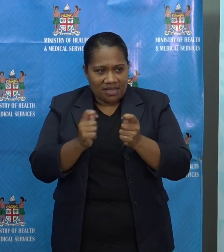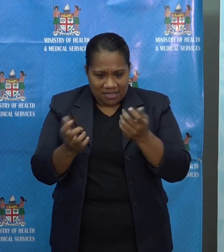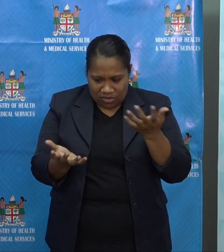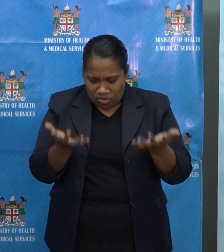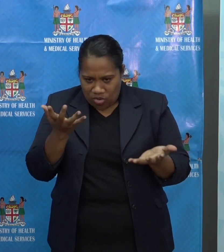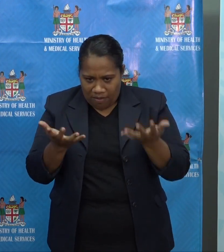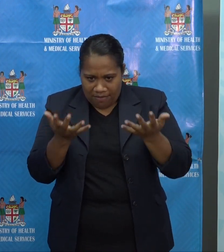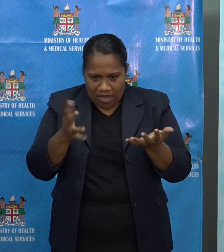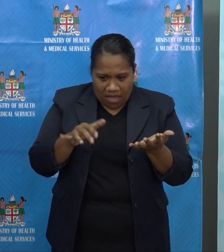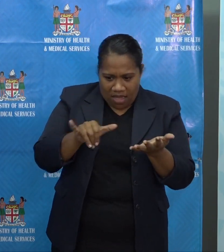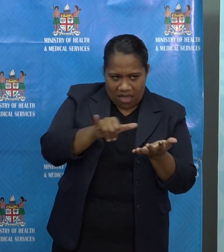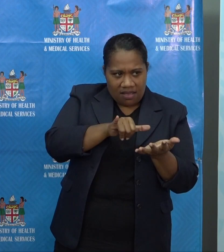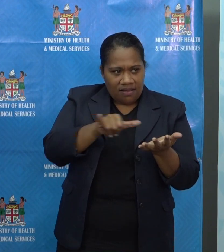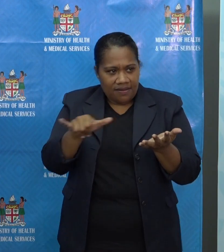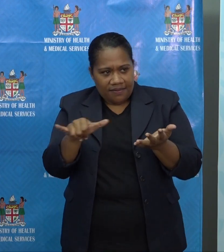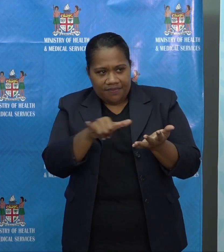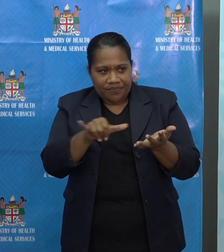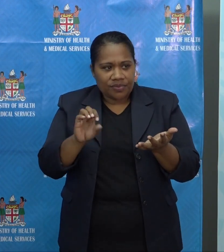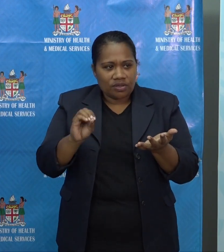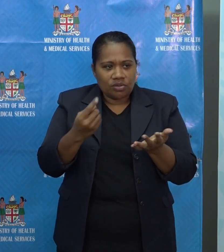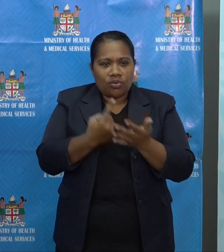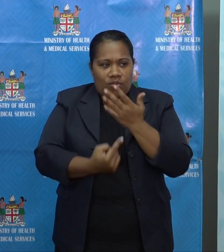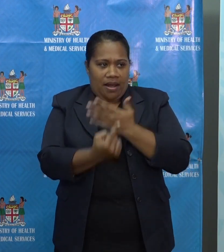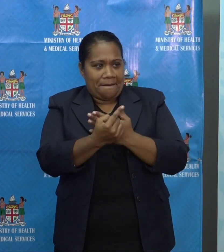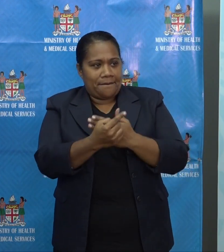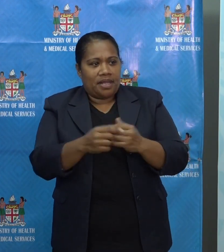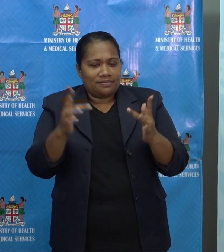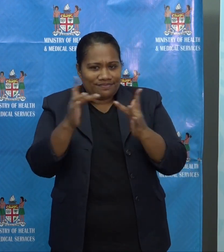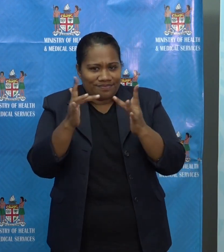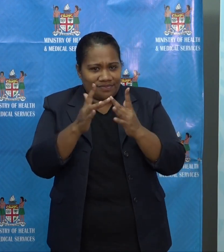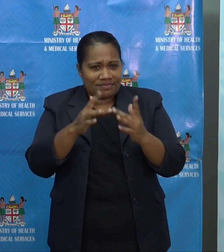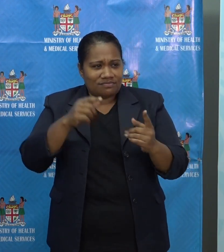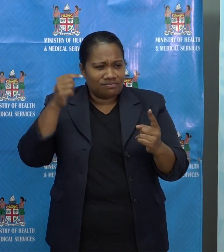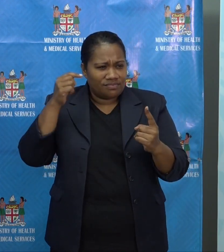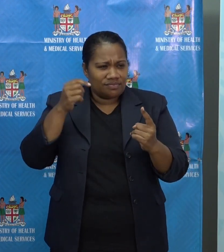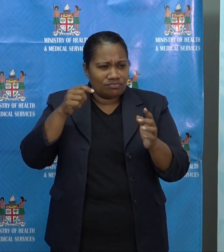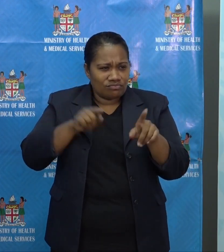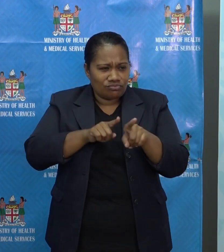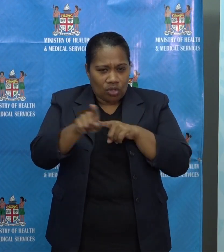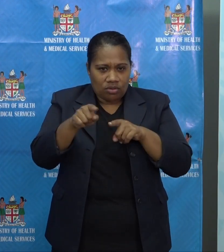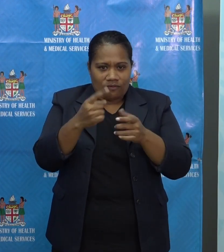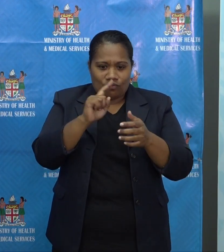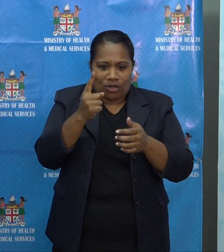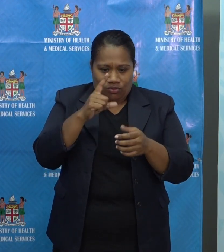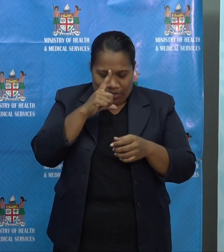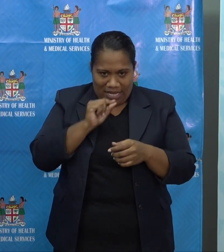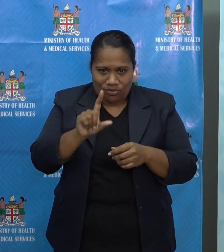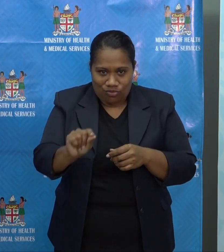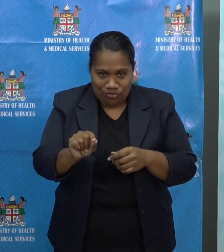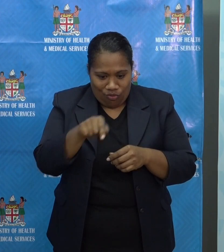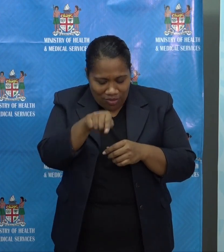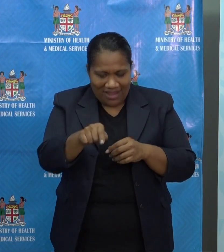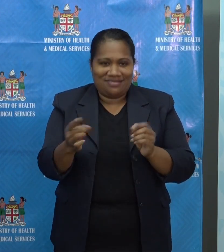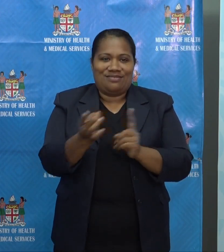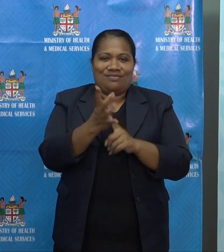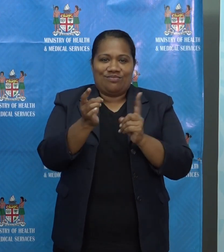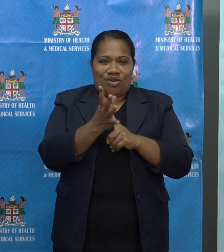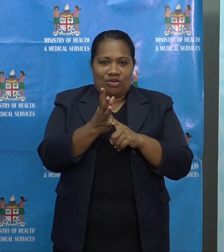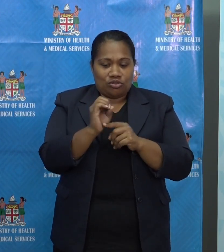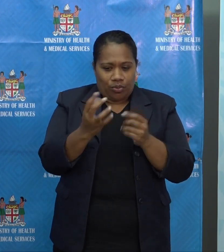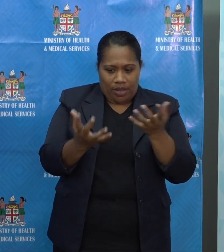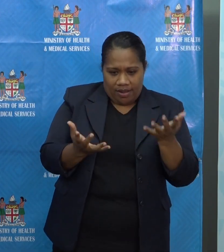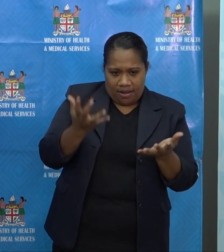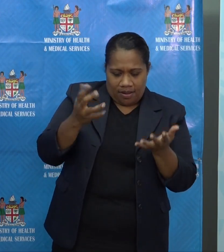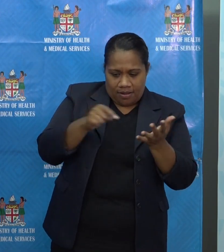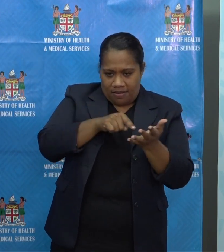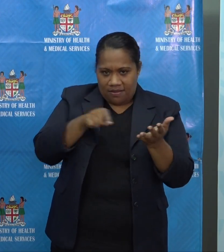and this is the single most critical determinant of our next course of action. The moment these numbers tell us that we have a